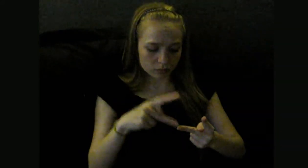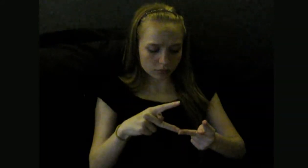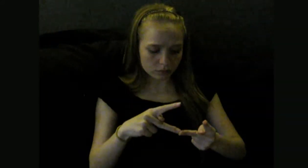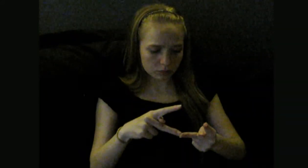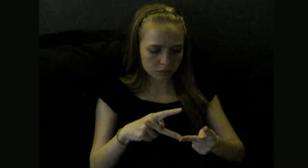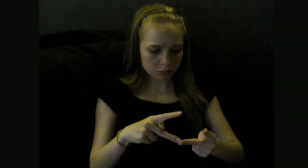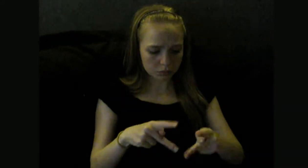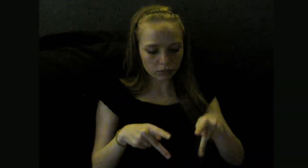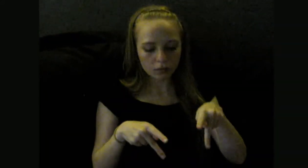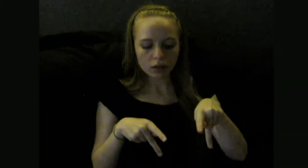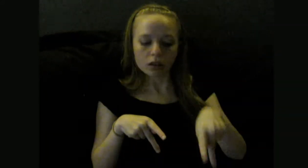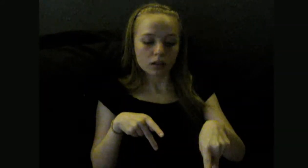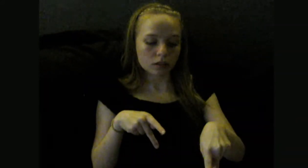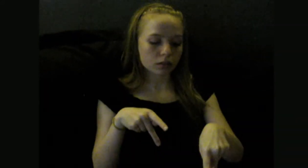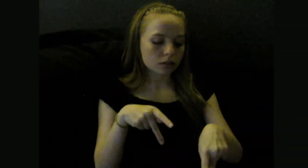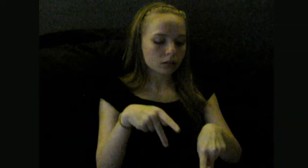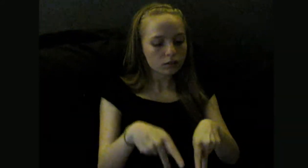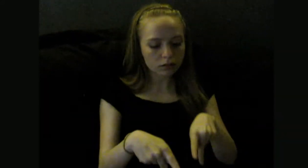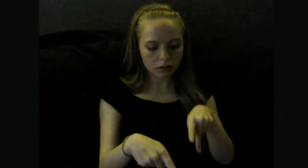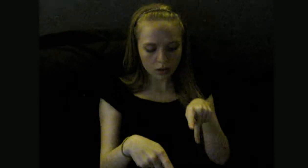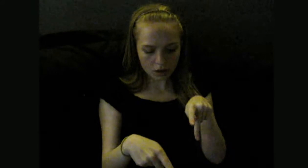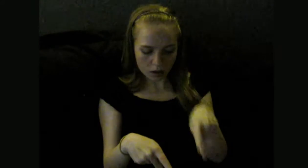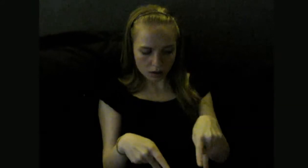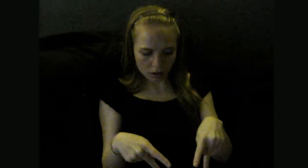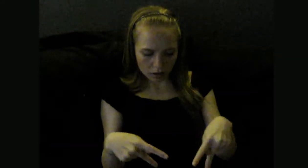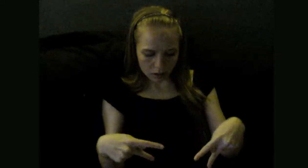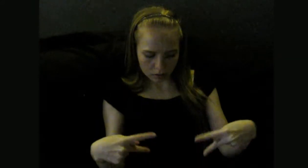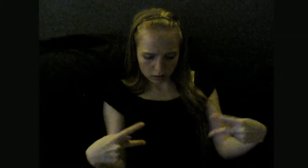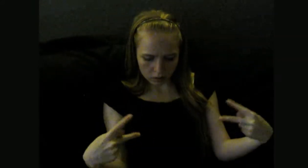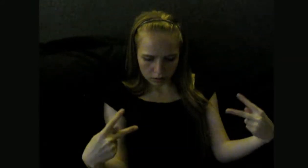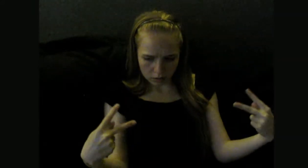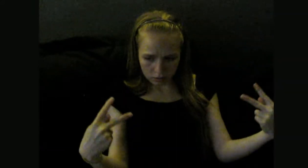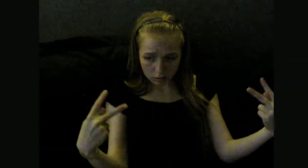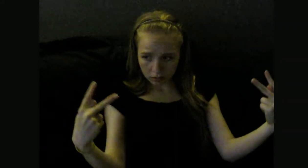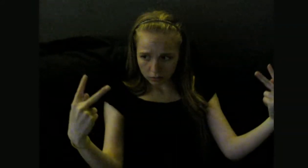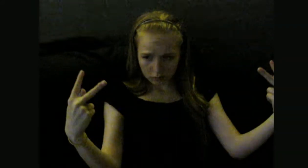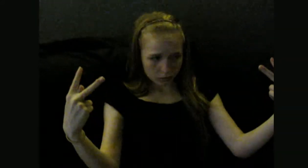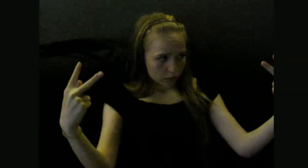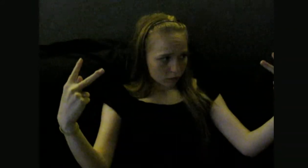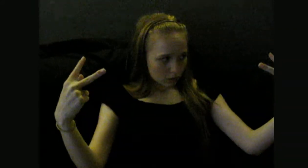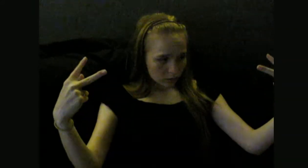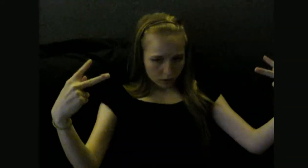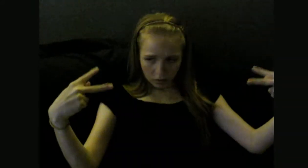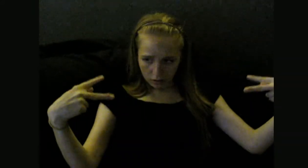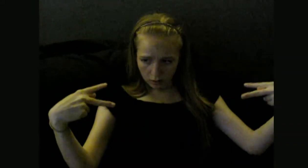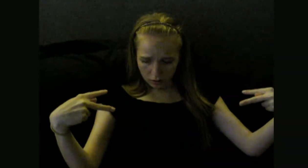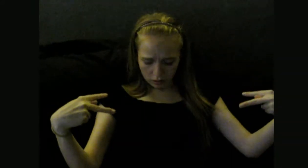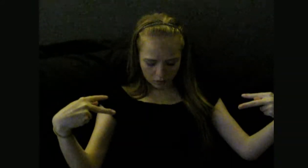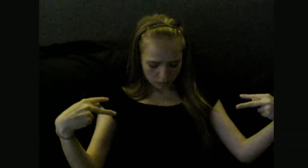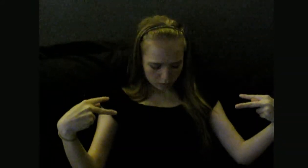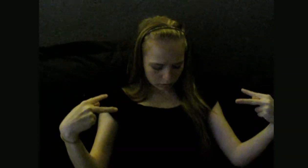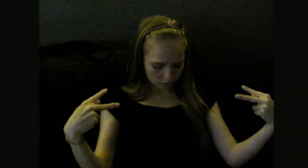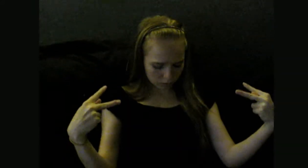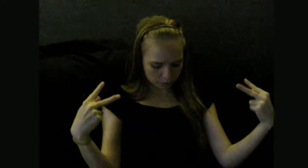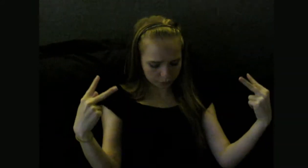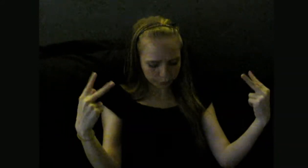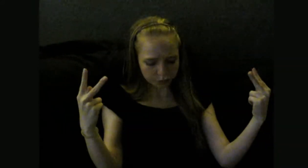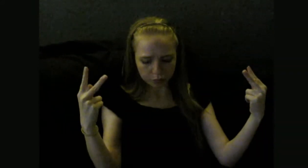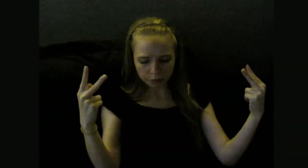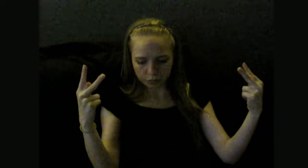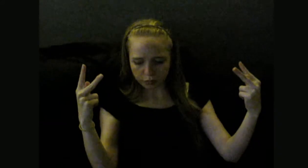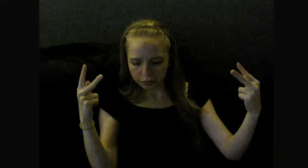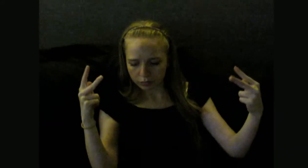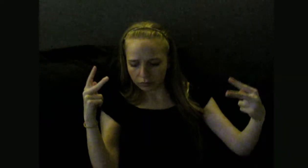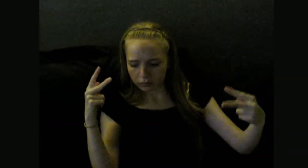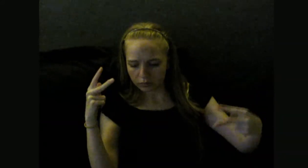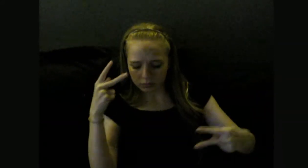Pretty girl, the light on whatever's worth.